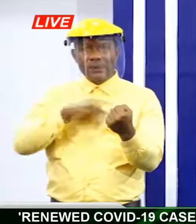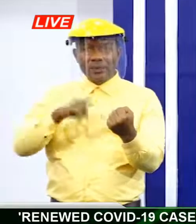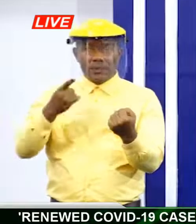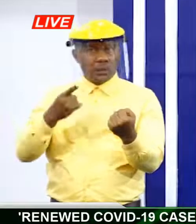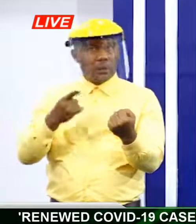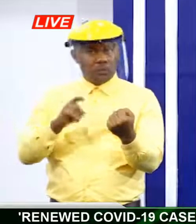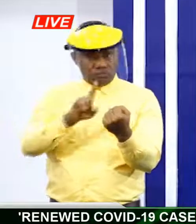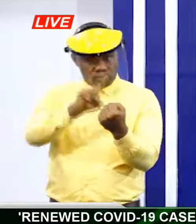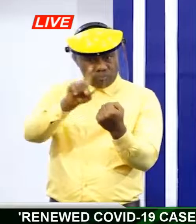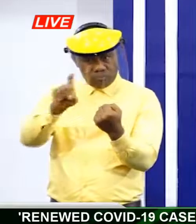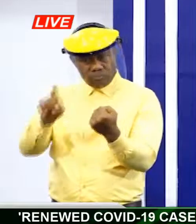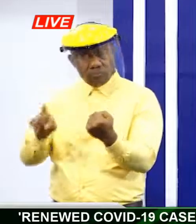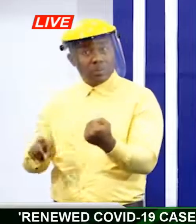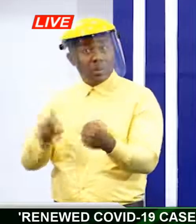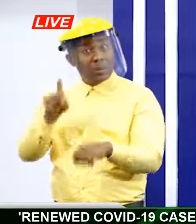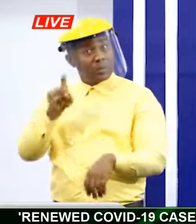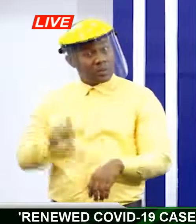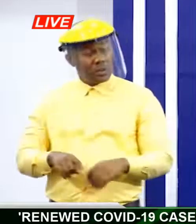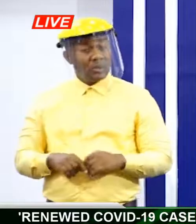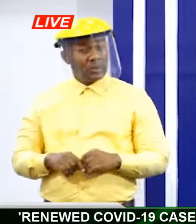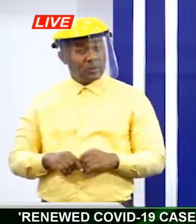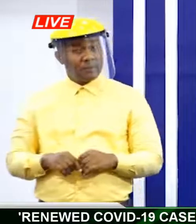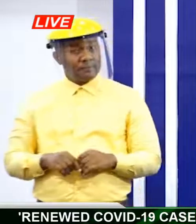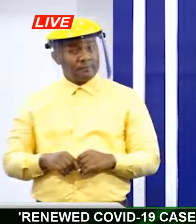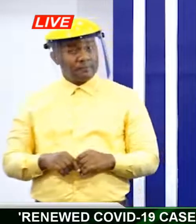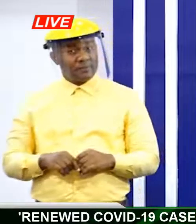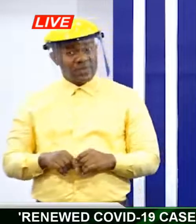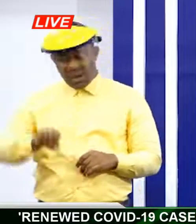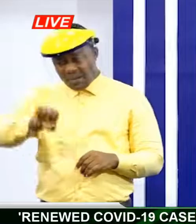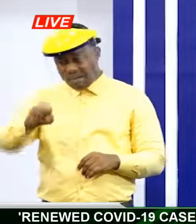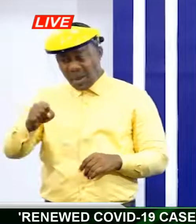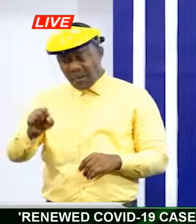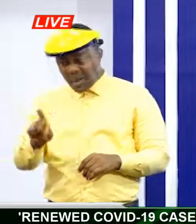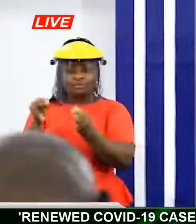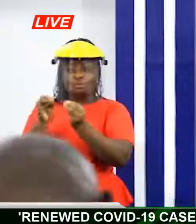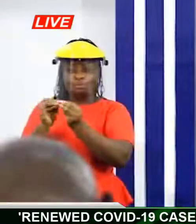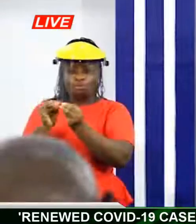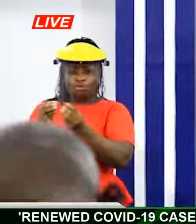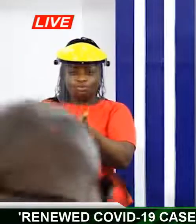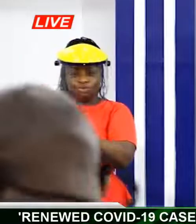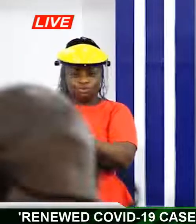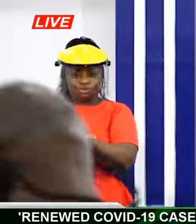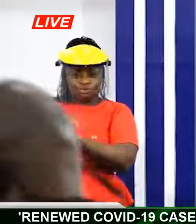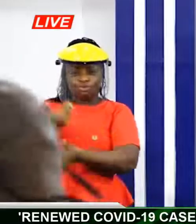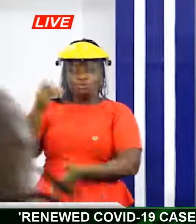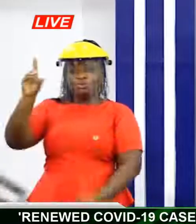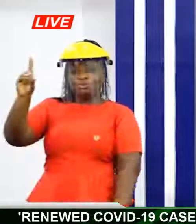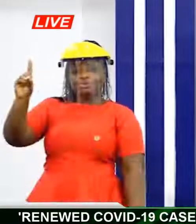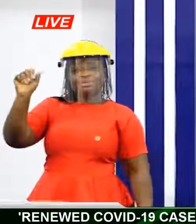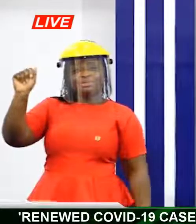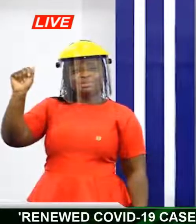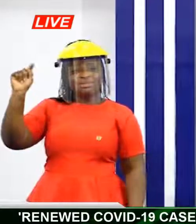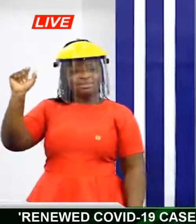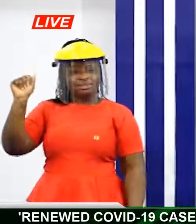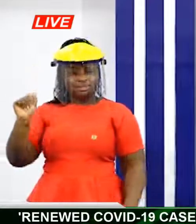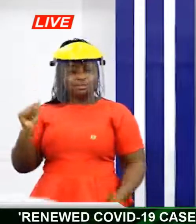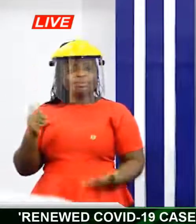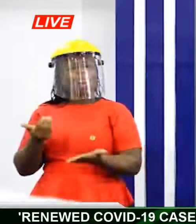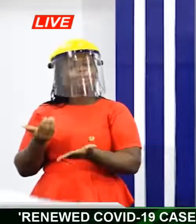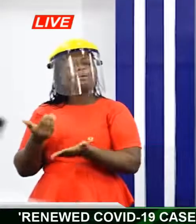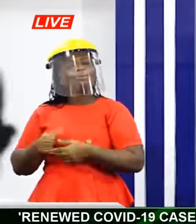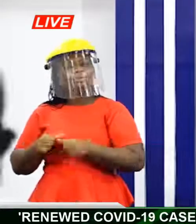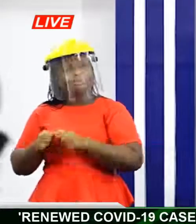that to ensure that protection is also apt in these places. But we continue to implore the Ghanaian population.